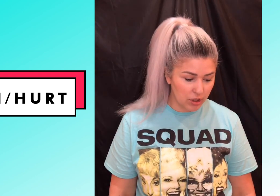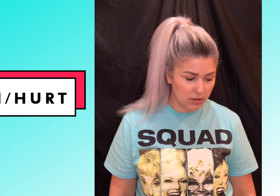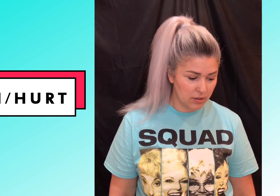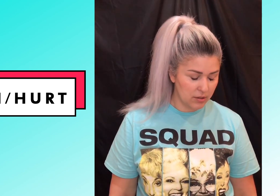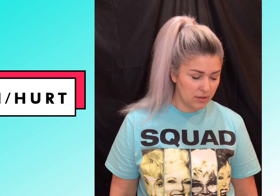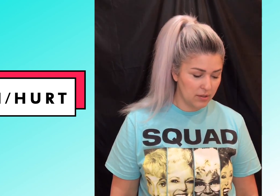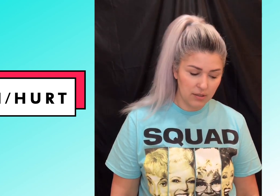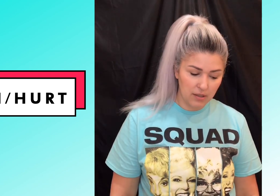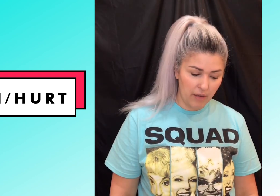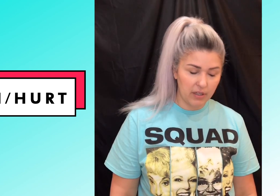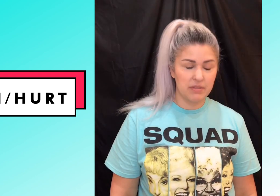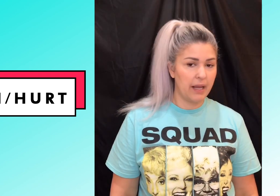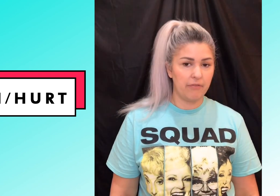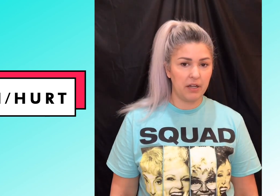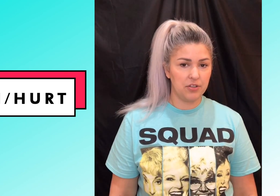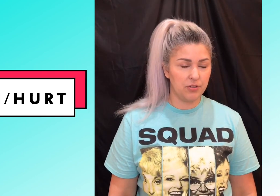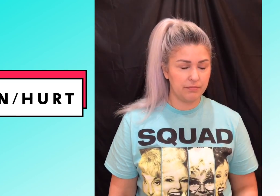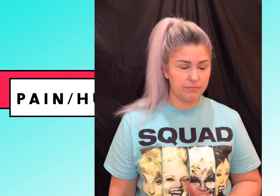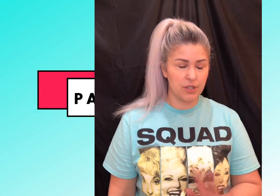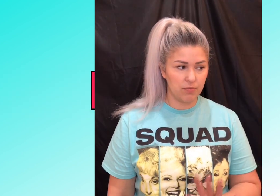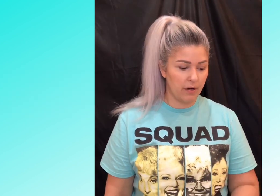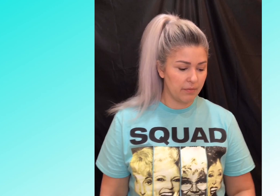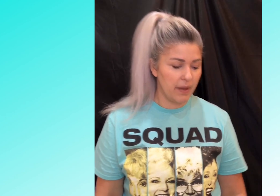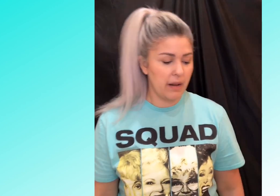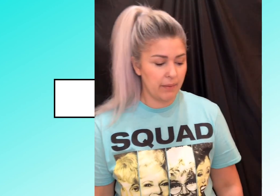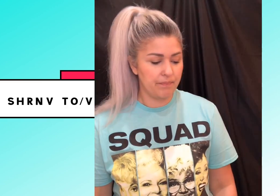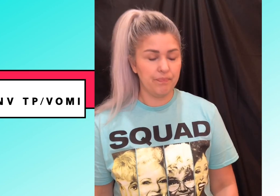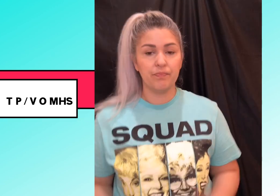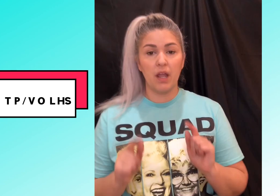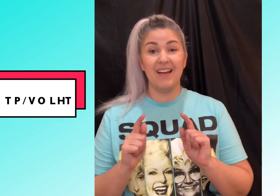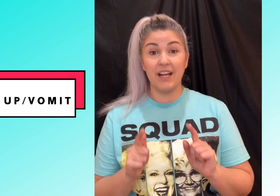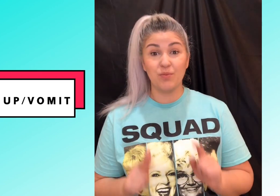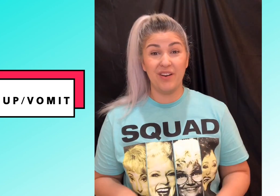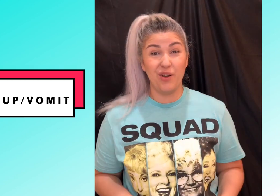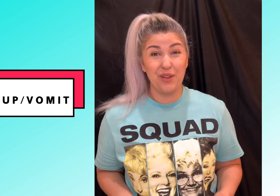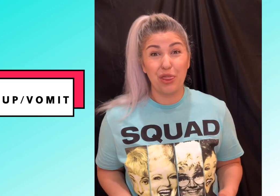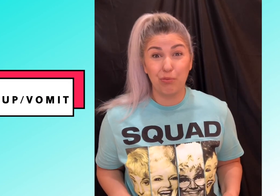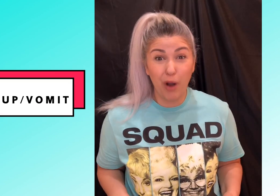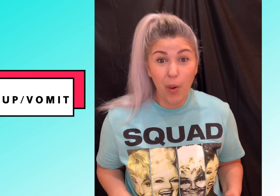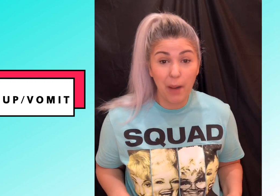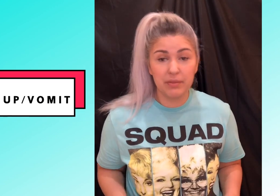like I'm saying it funny too which is weird anyway next one throw up